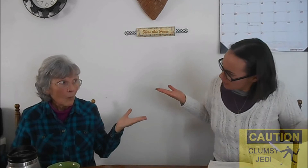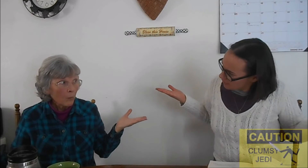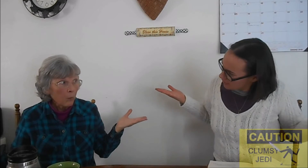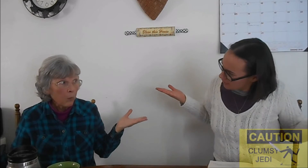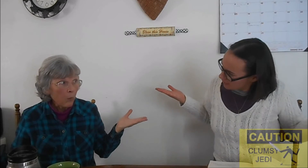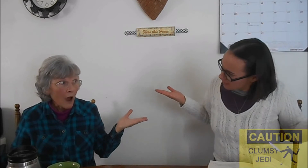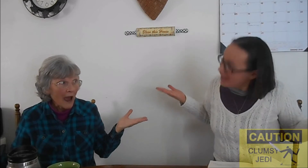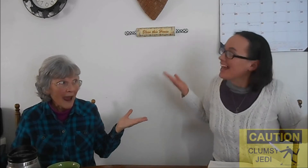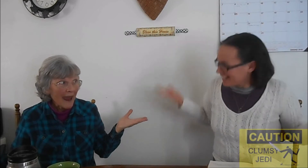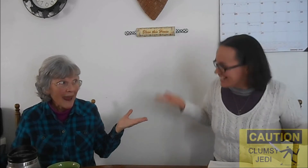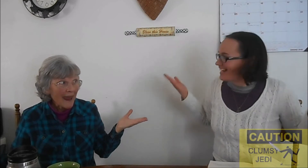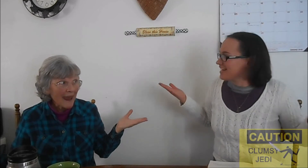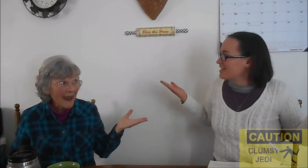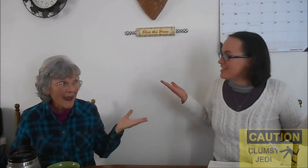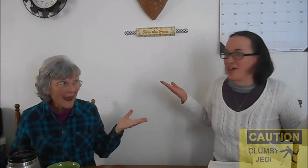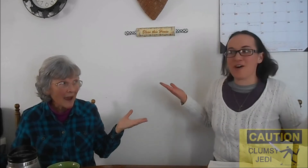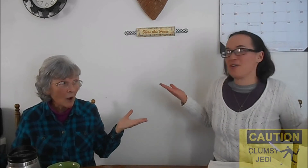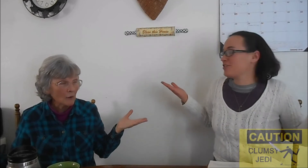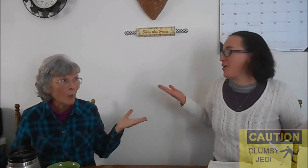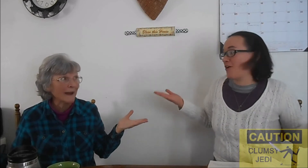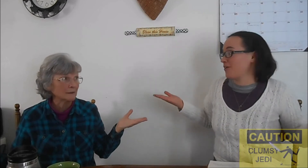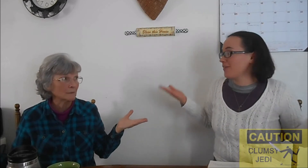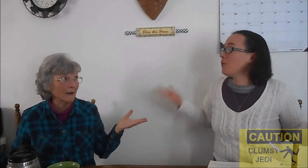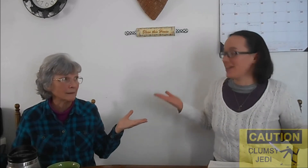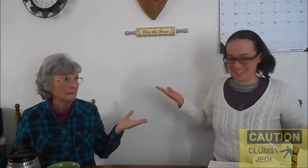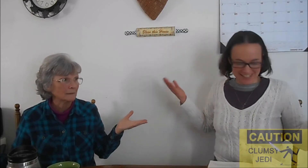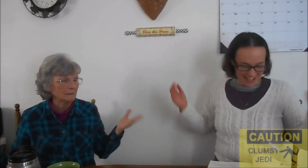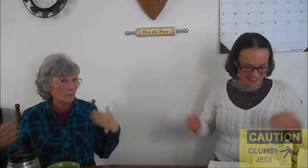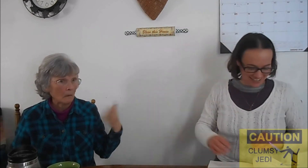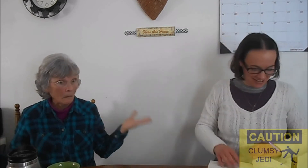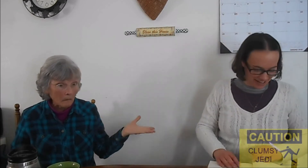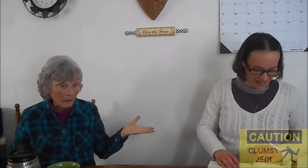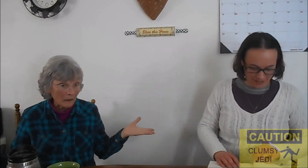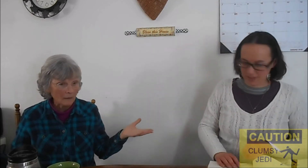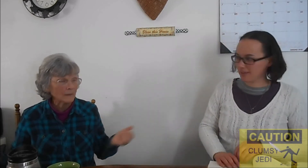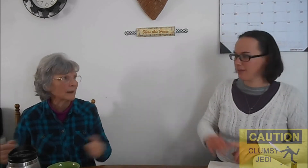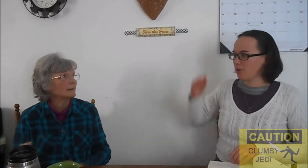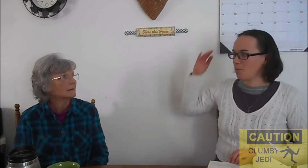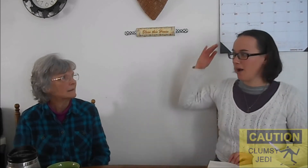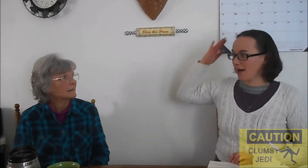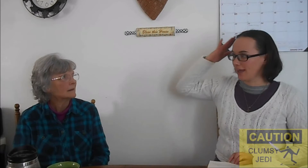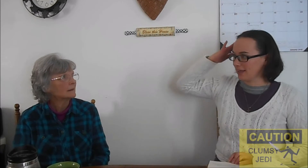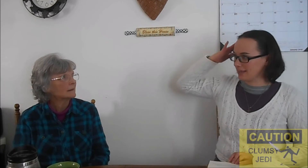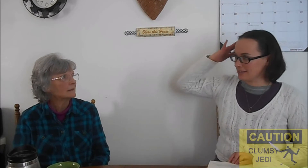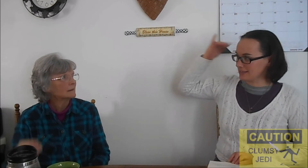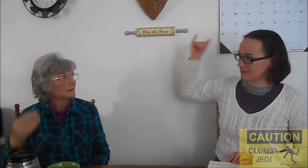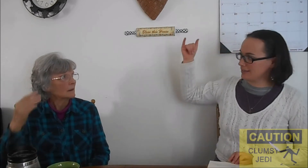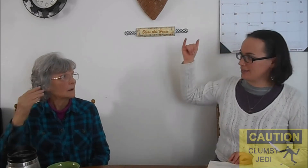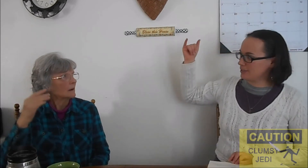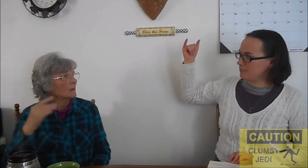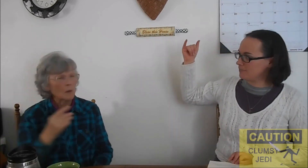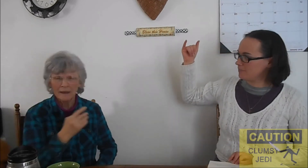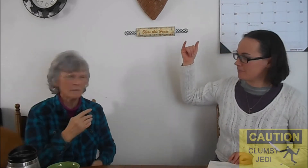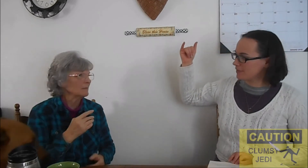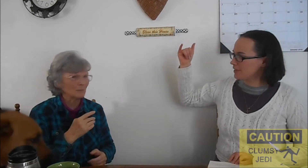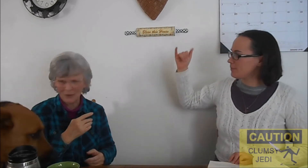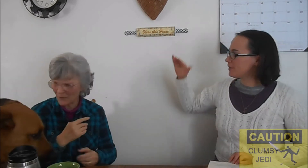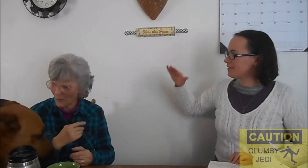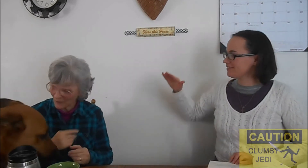Um... Why? No. No. What? Yes. Okay. Y is... You put... Oh,